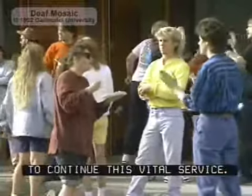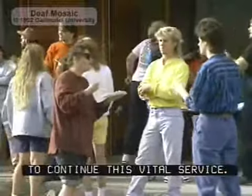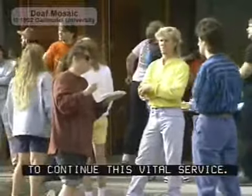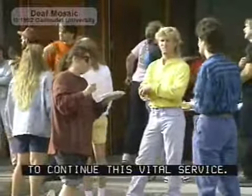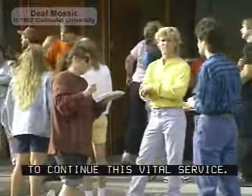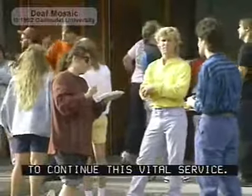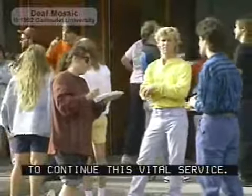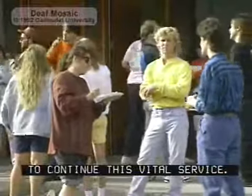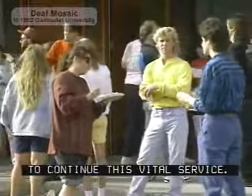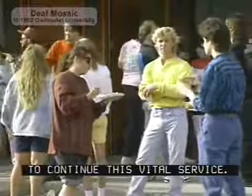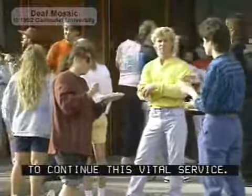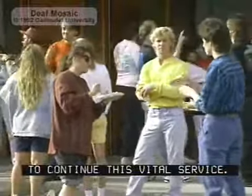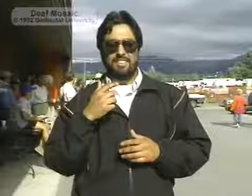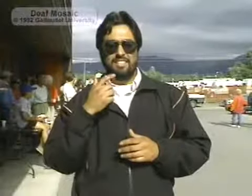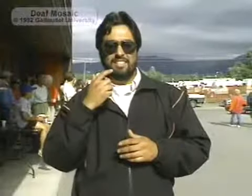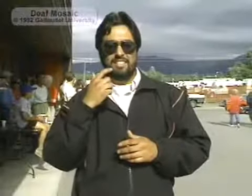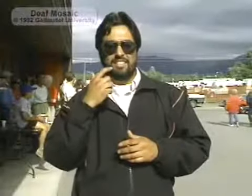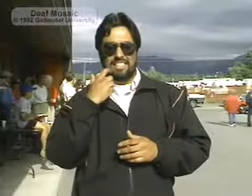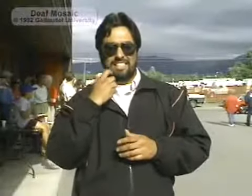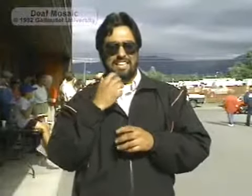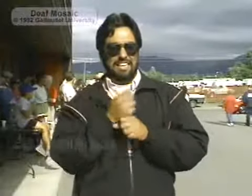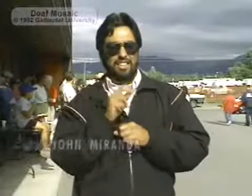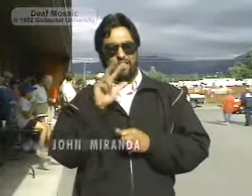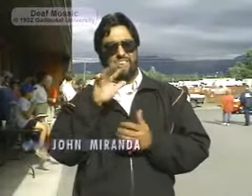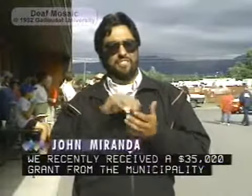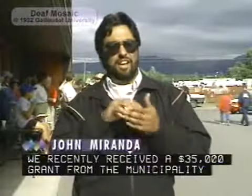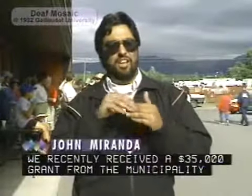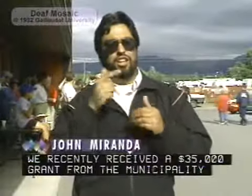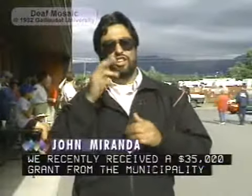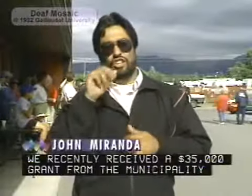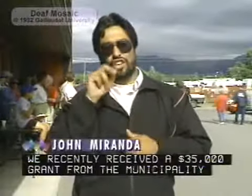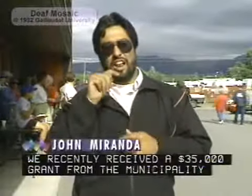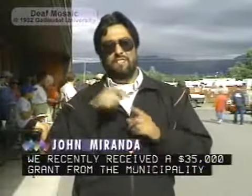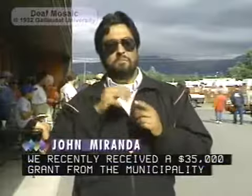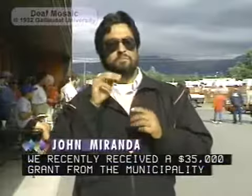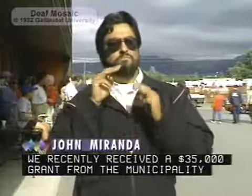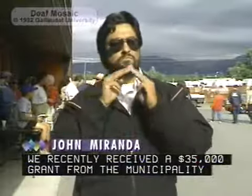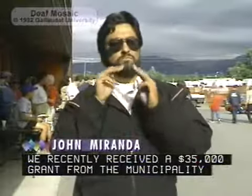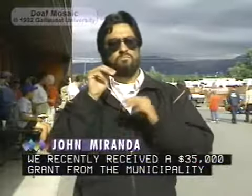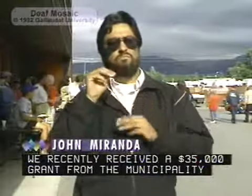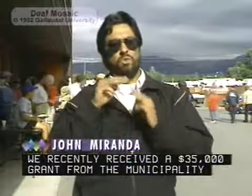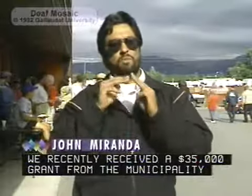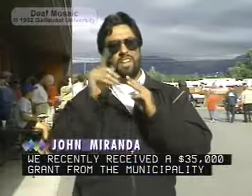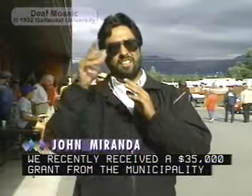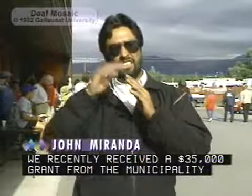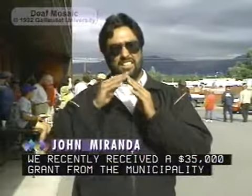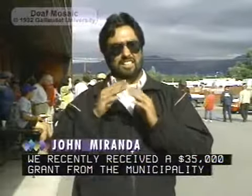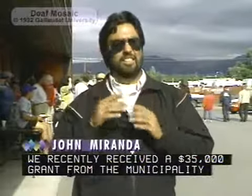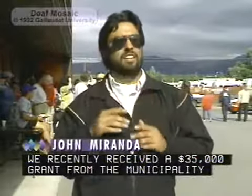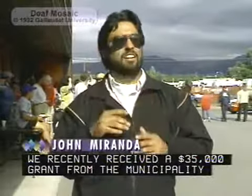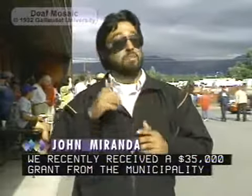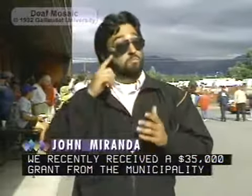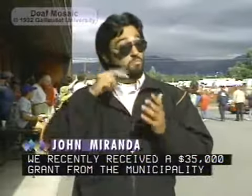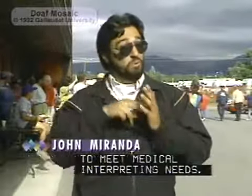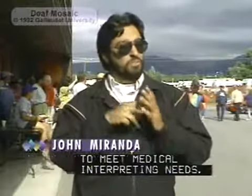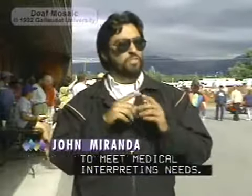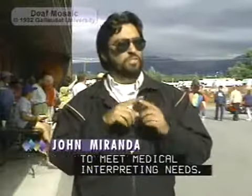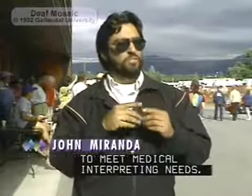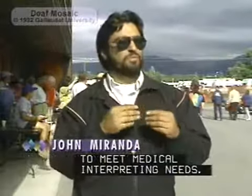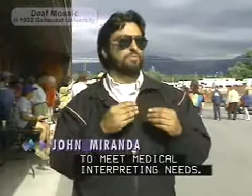this vital service. We recently received a $35,000 grant from the municipality to meet